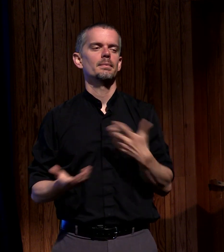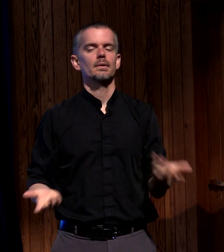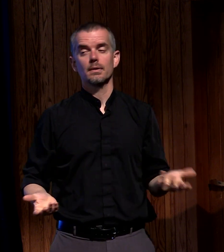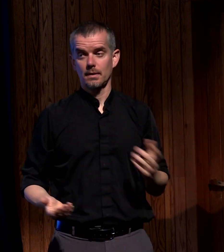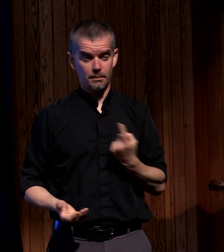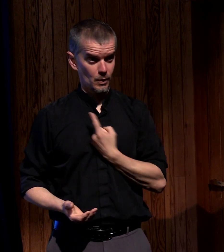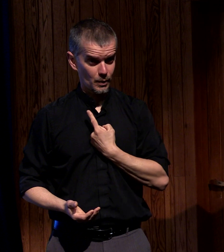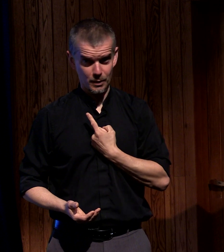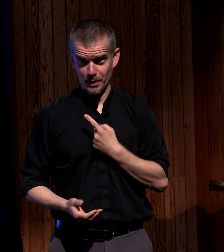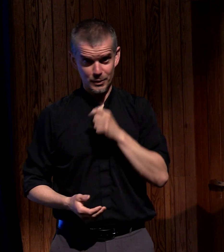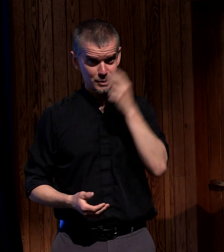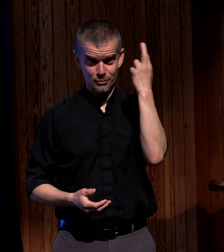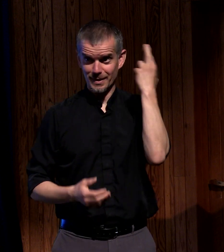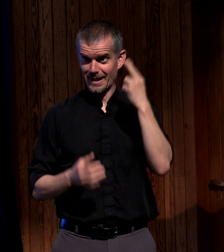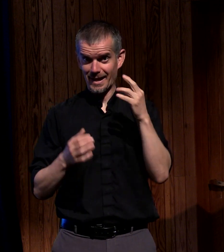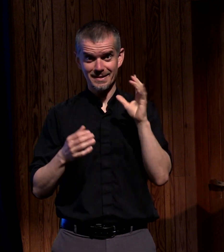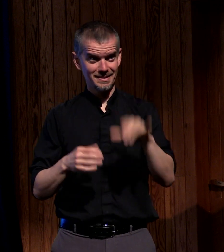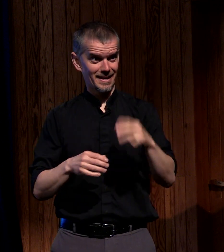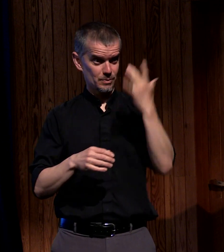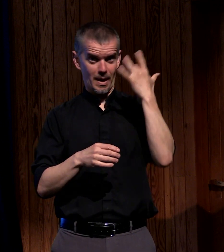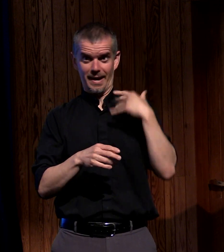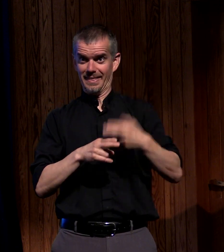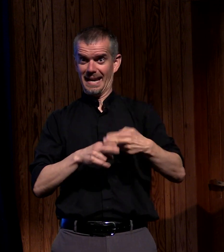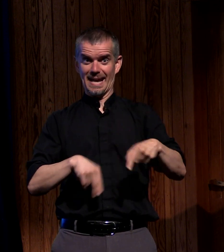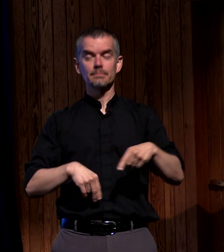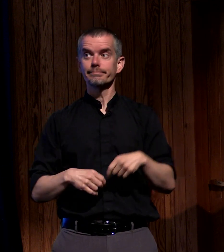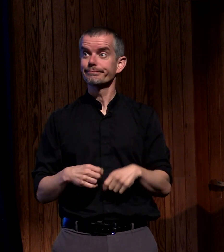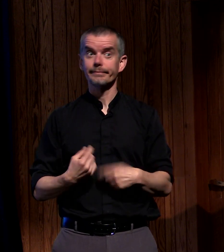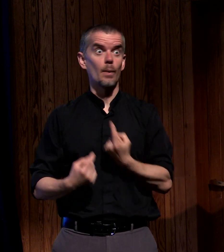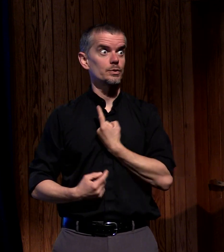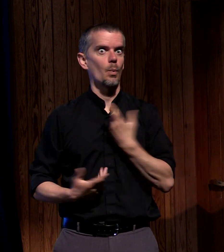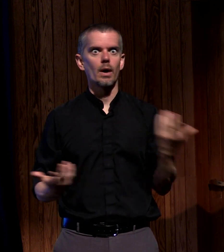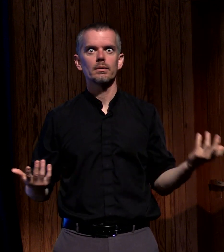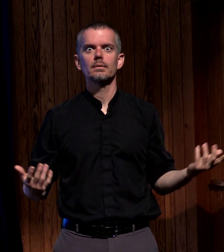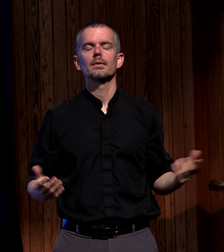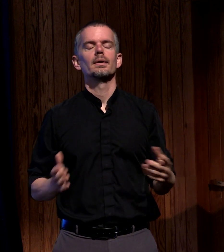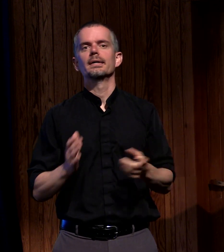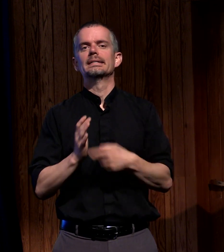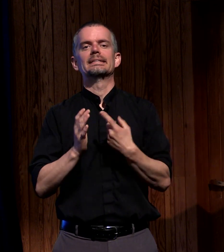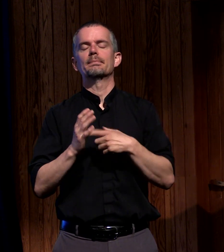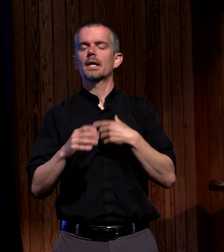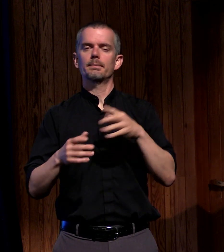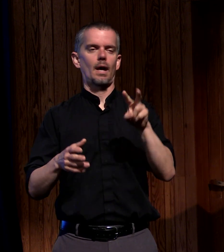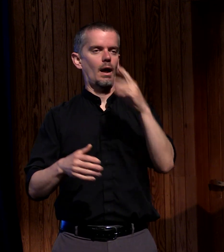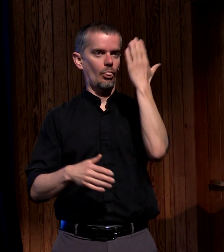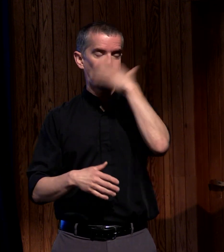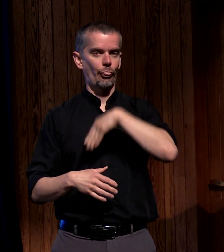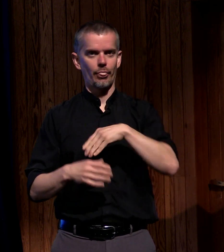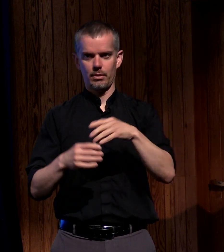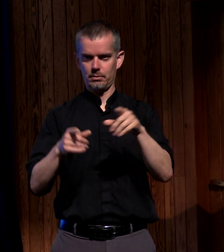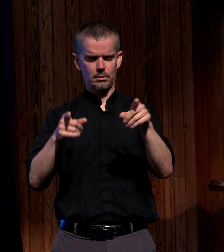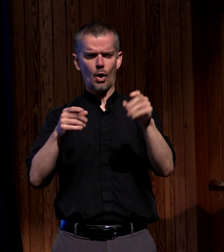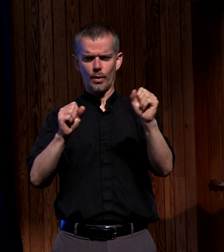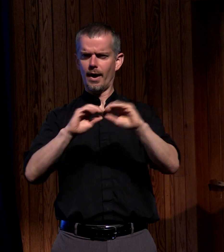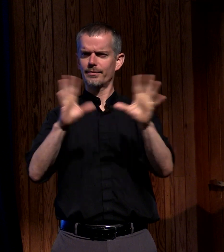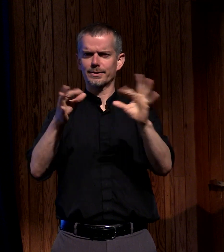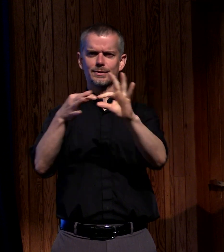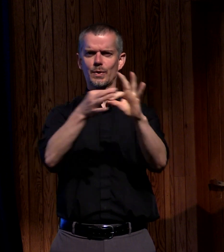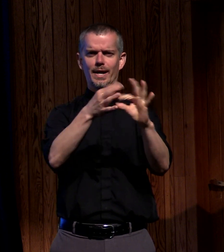only one yeah I was I was sometimes I'm slow on the correlation deal and that has happened